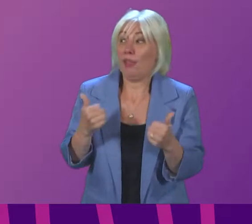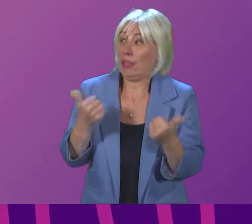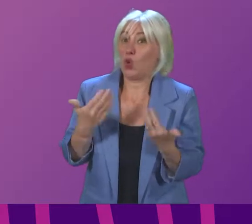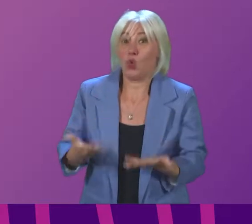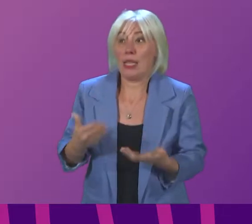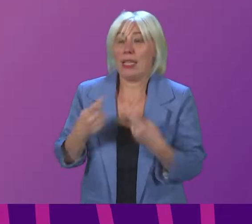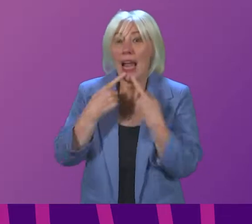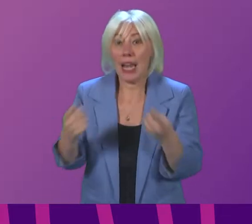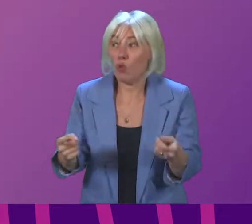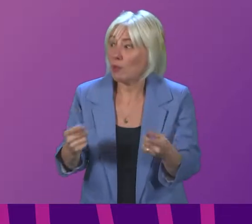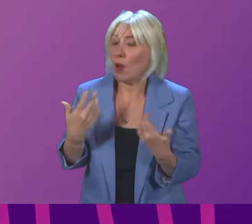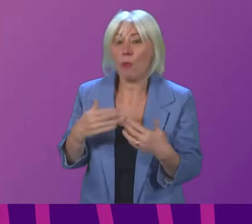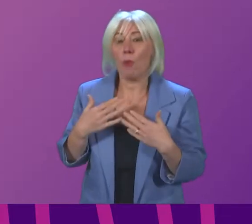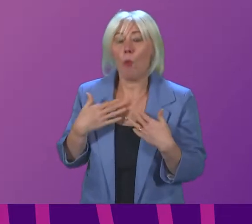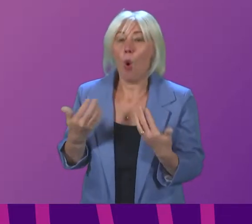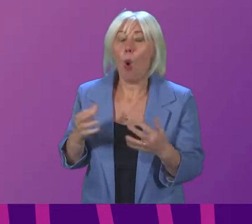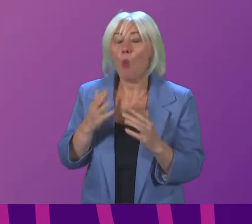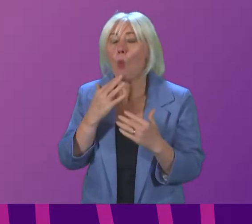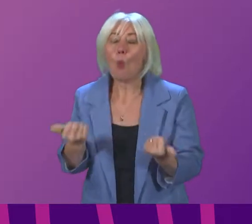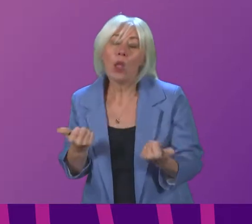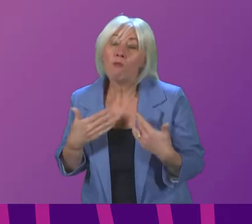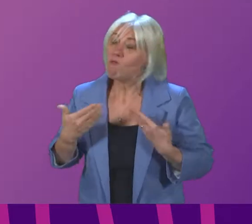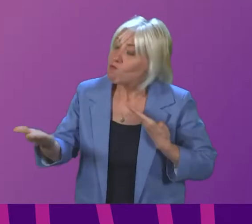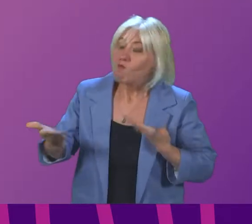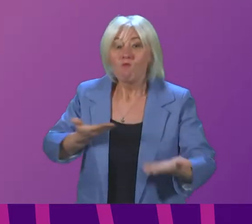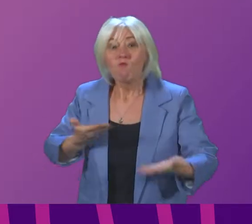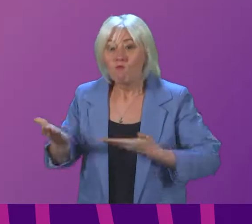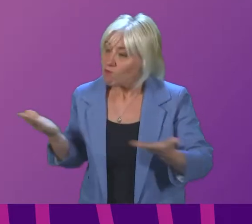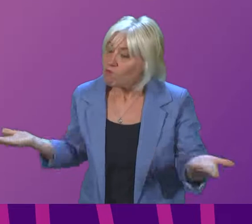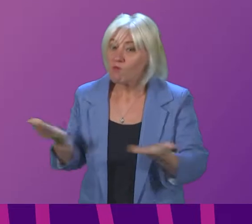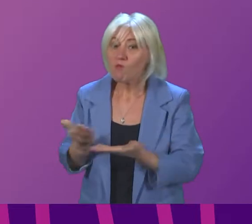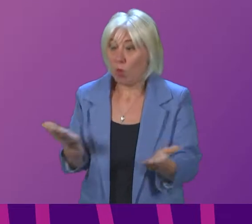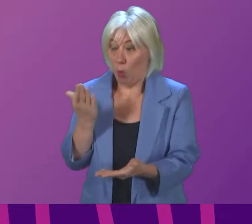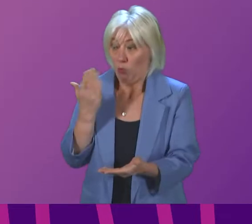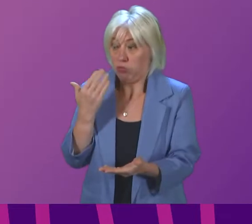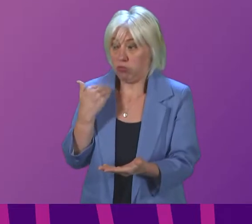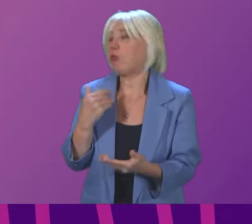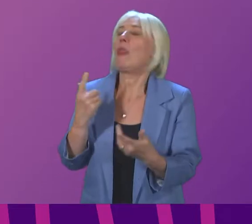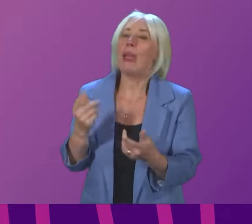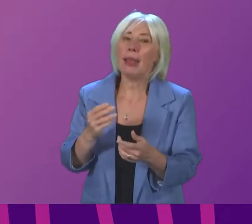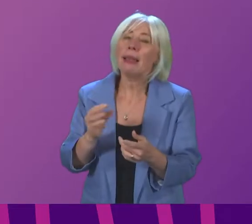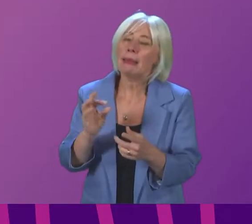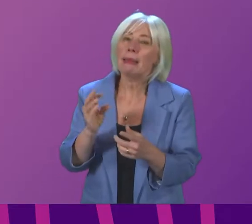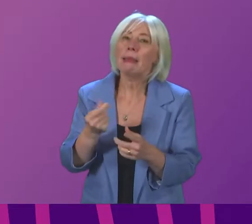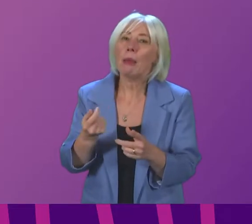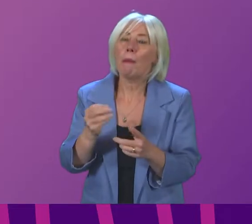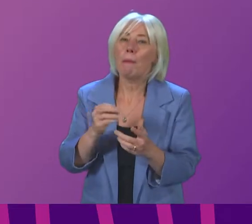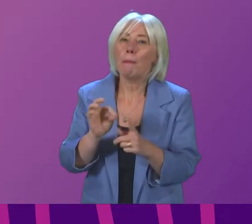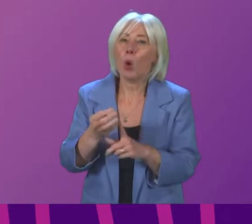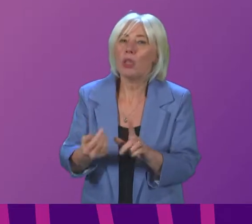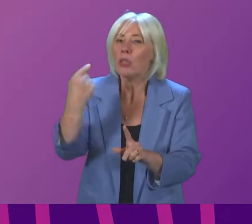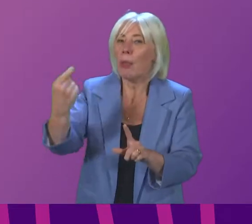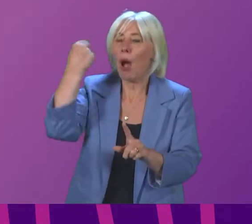of this seen more of a willingness to listen to this point in recent days than has been the case at some previous points in the pandemic